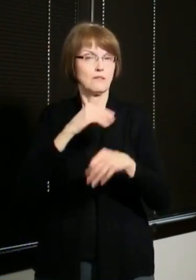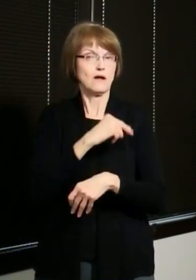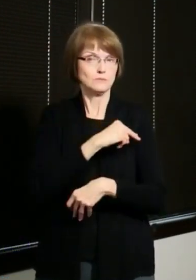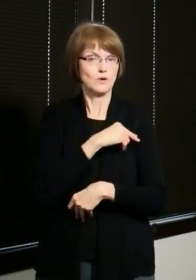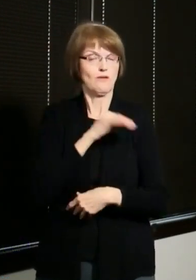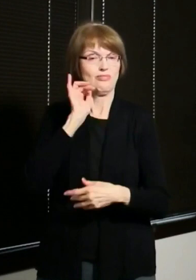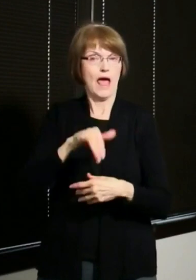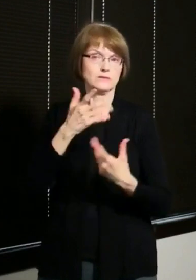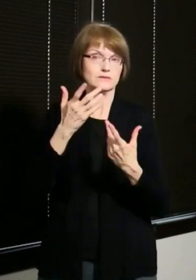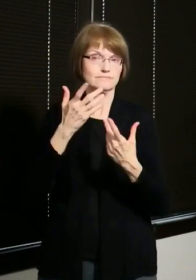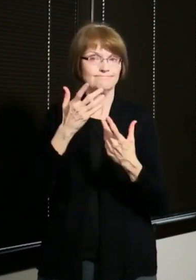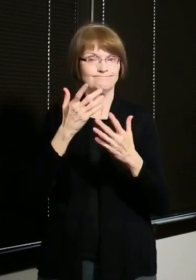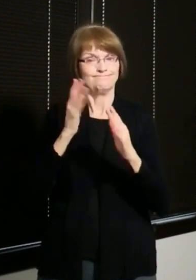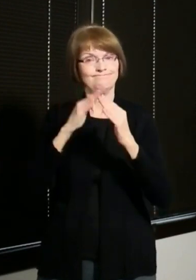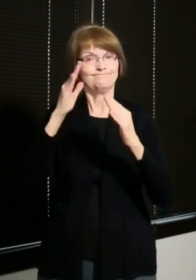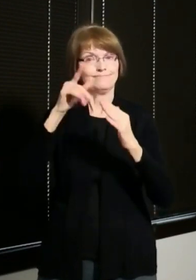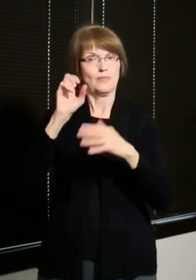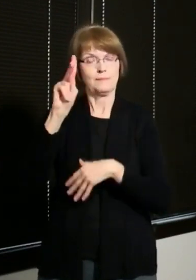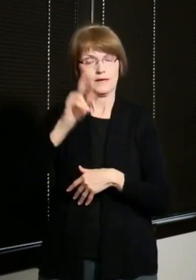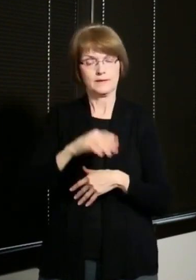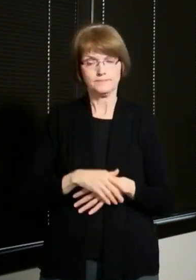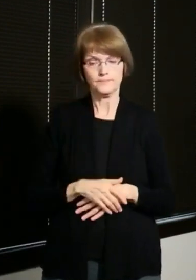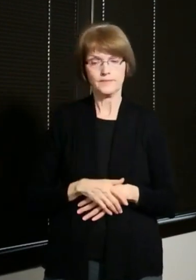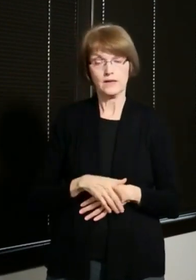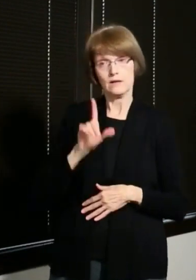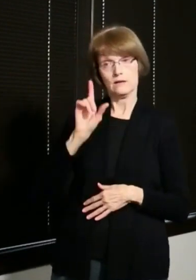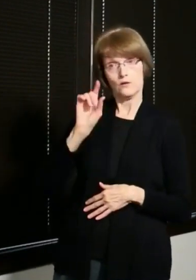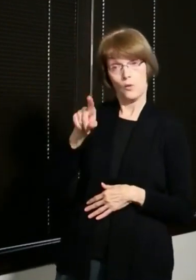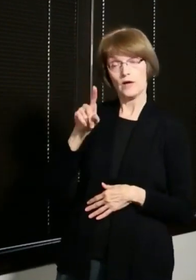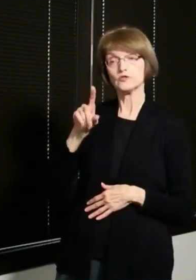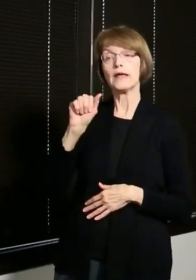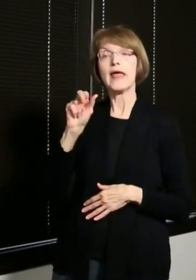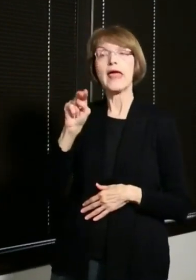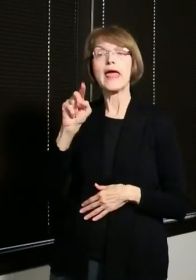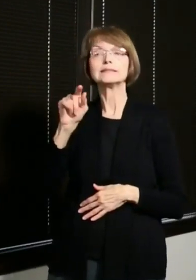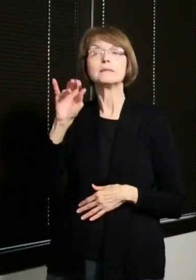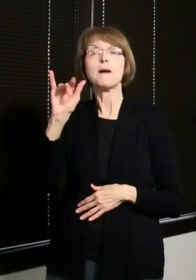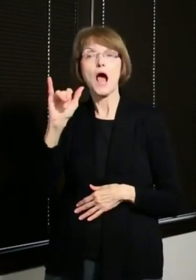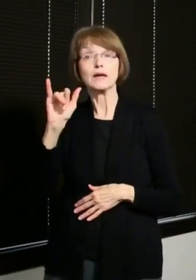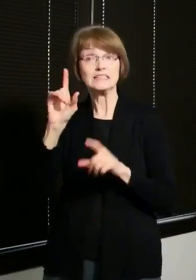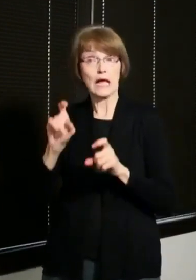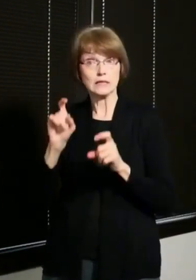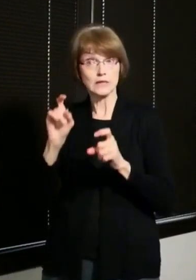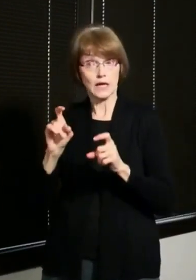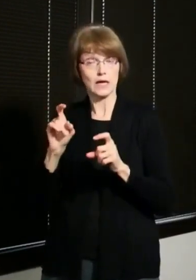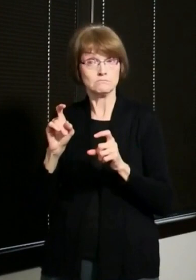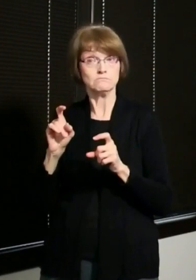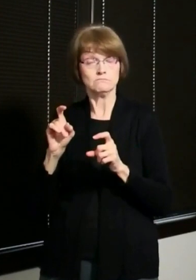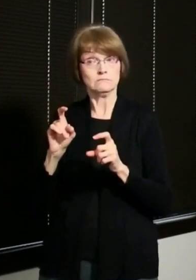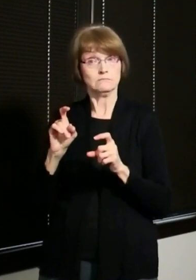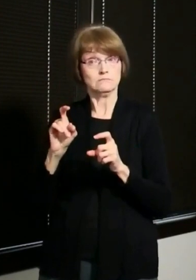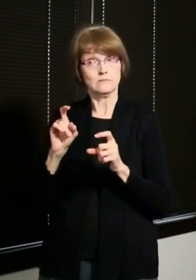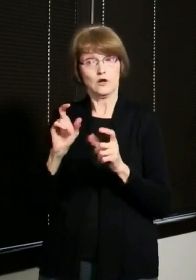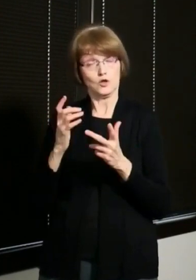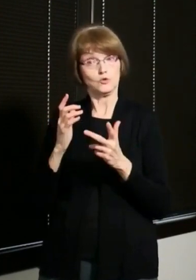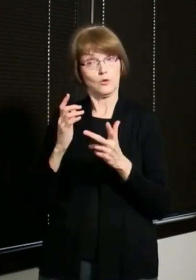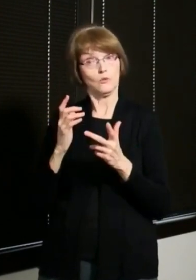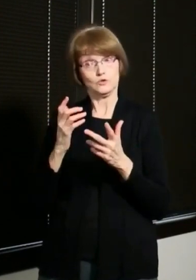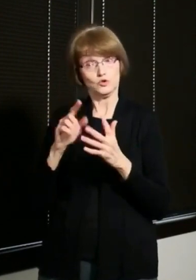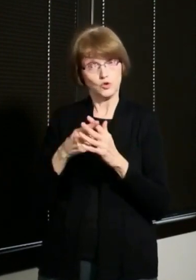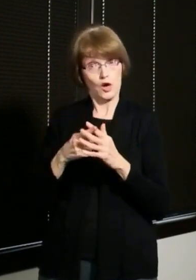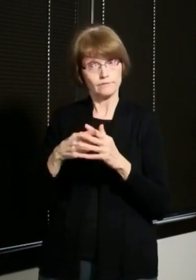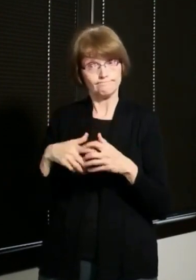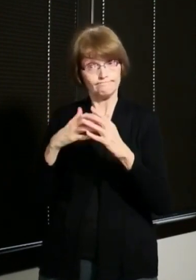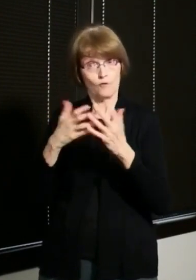Is any antibody testing underway or in the works? If so, how does one engage? So